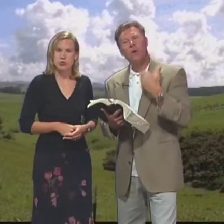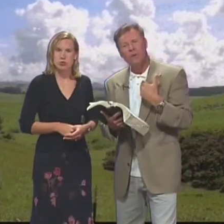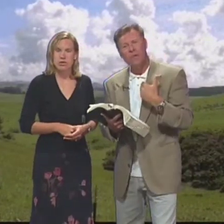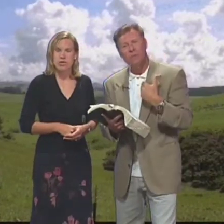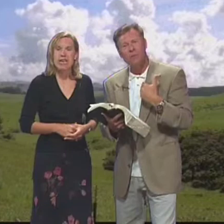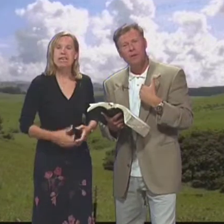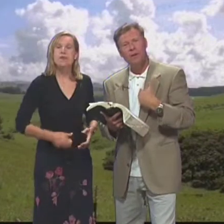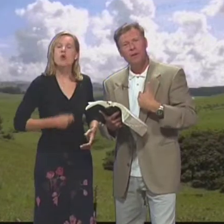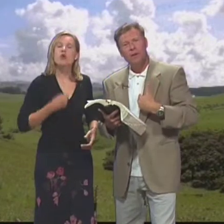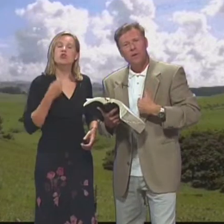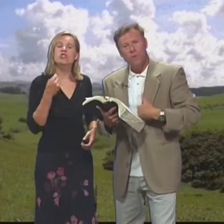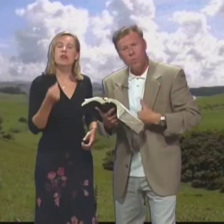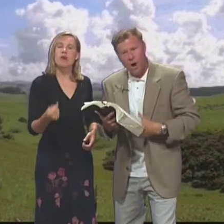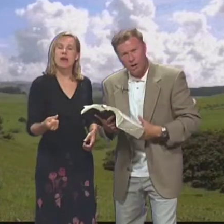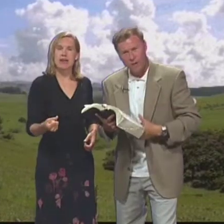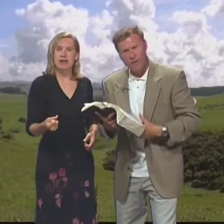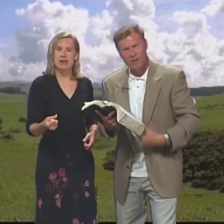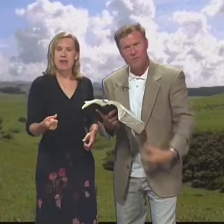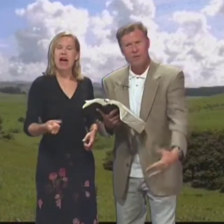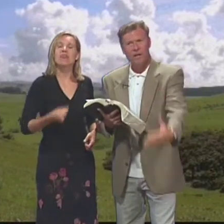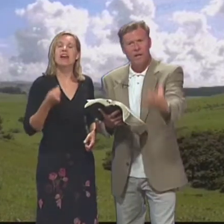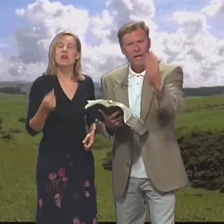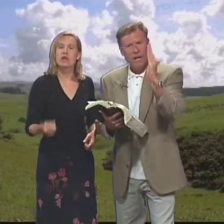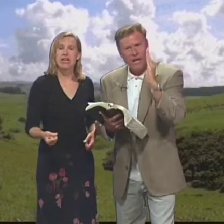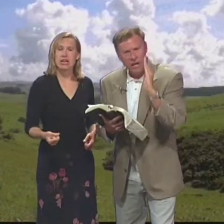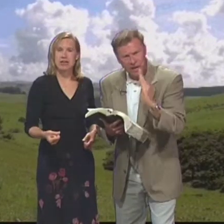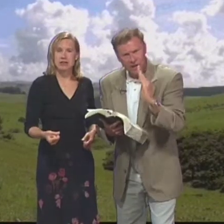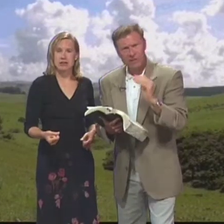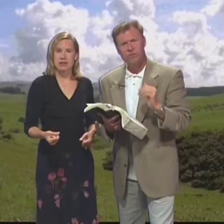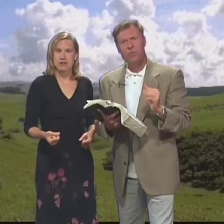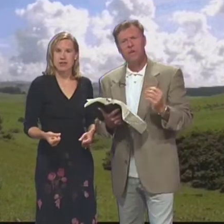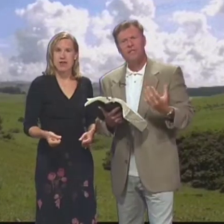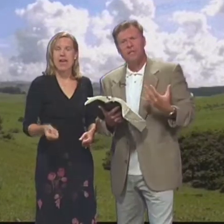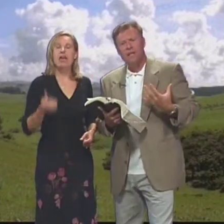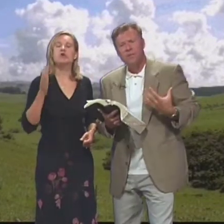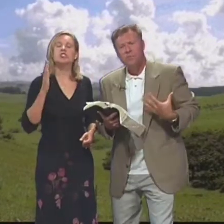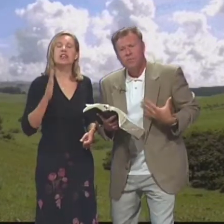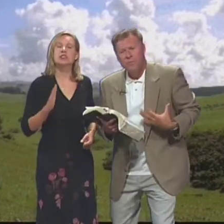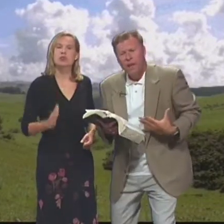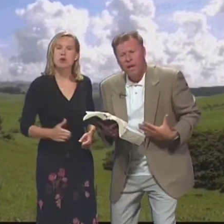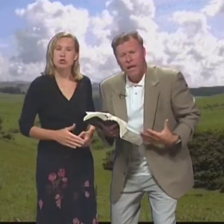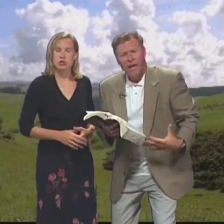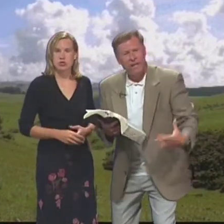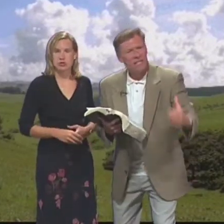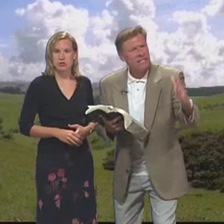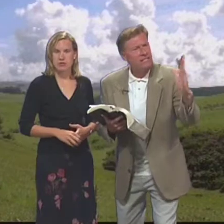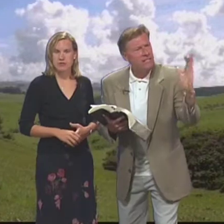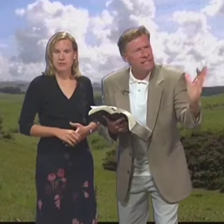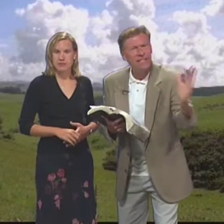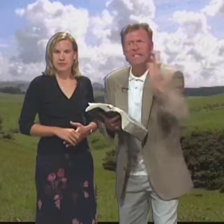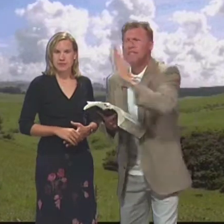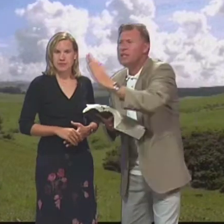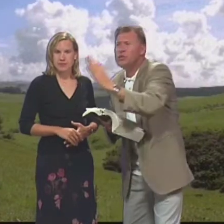And to know him Walk with him Andar con él Hear his voice Escuchar su voz And he is to lead us Into